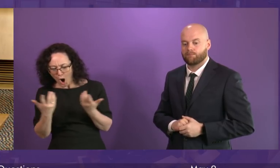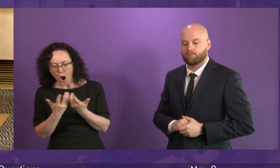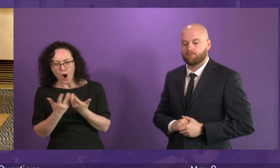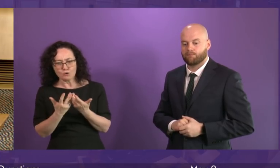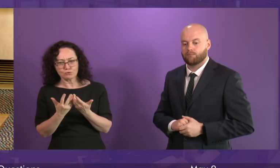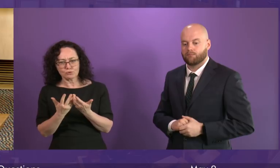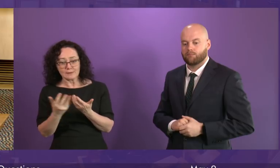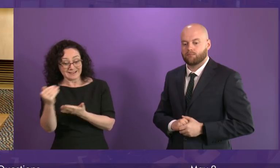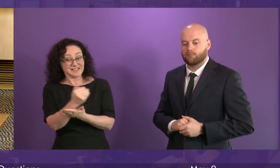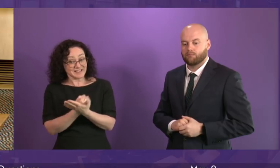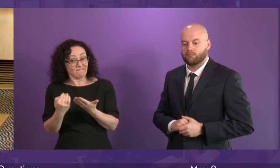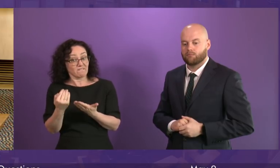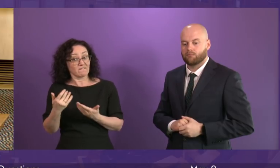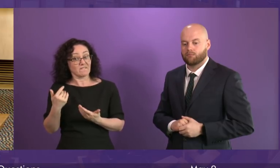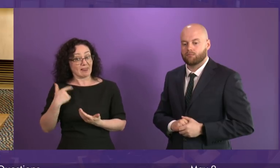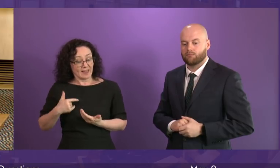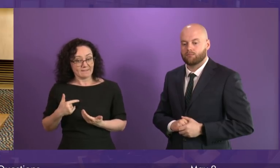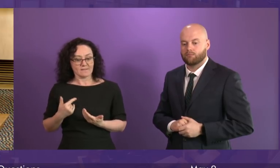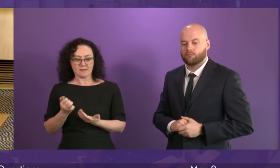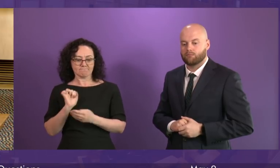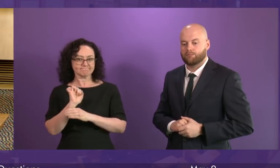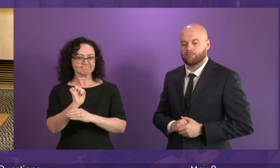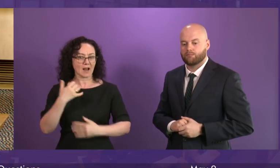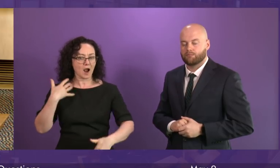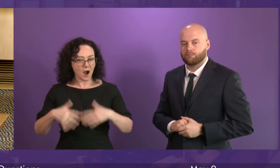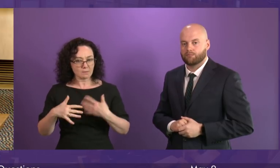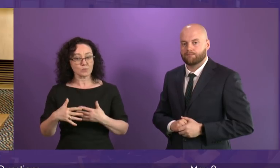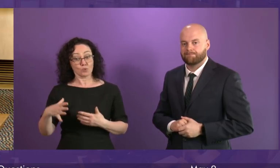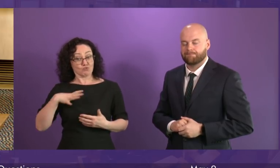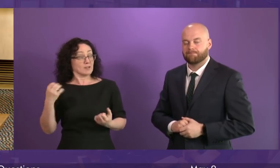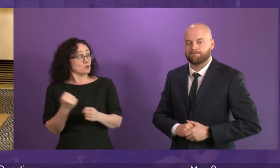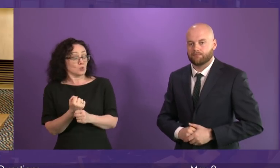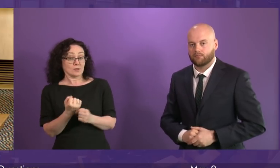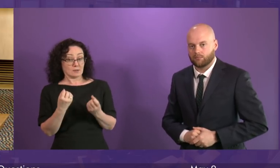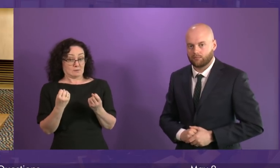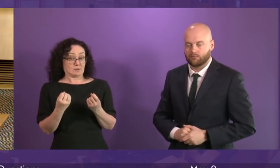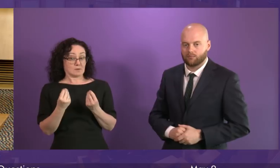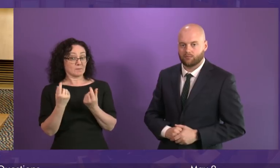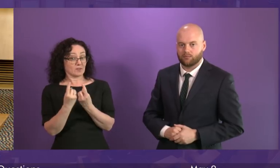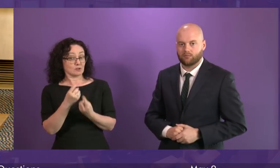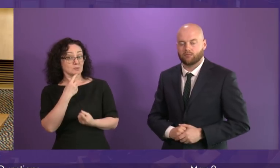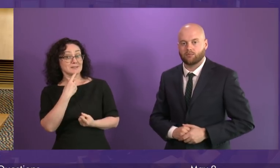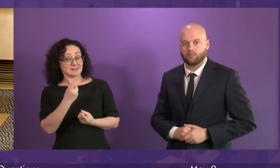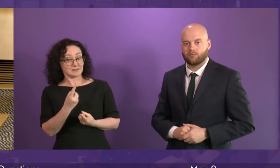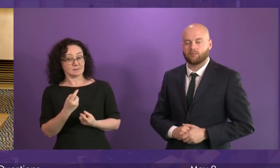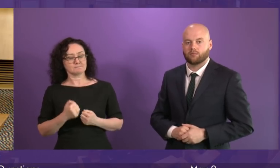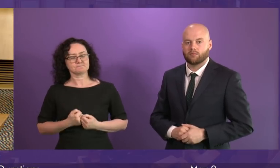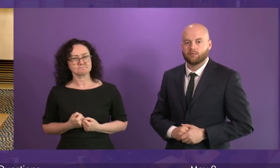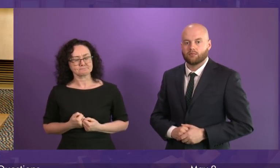could help save lives and reduce harm. So we are doing the kind of things that Myles Priggs is calling for us to do. And our